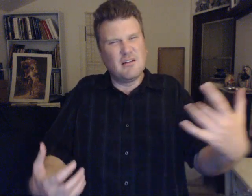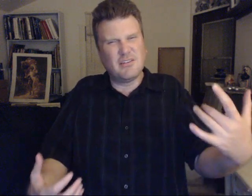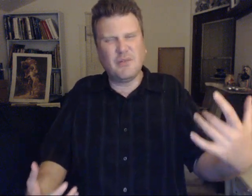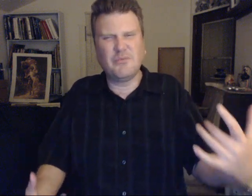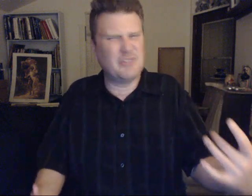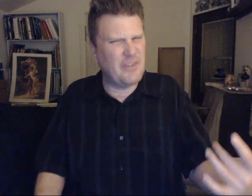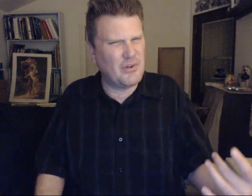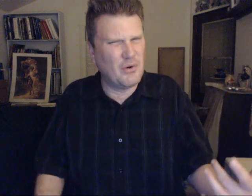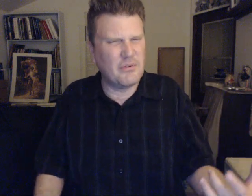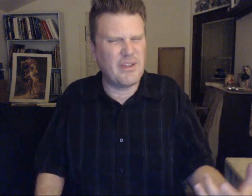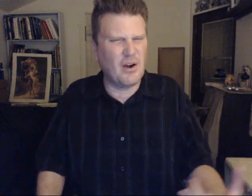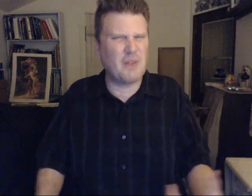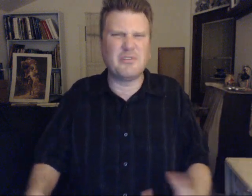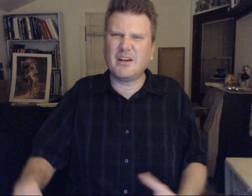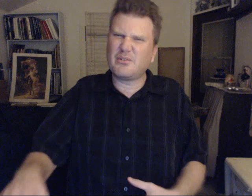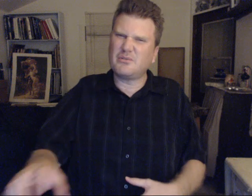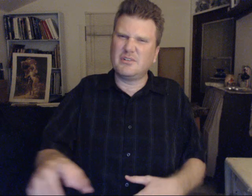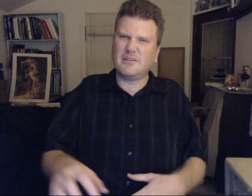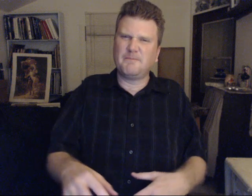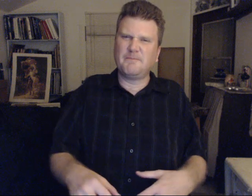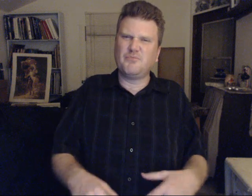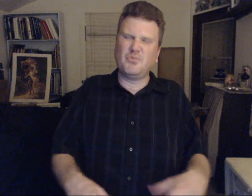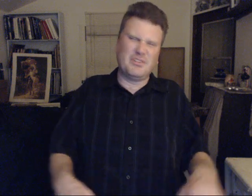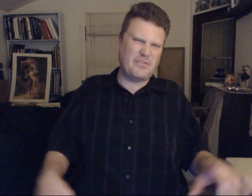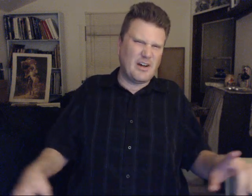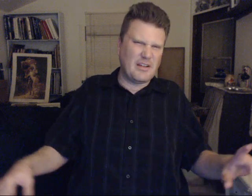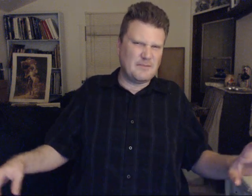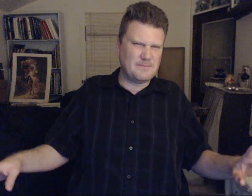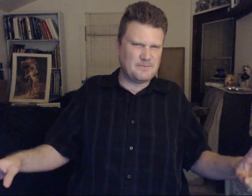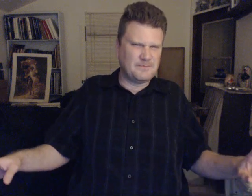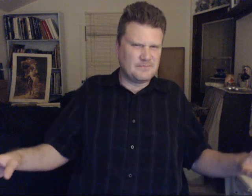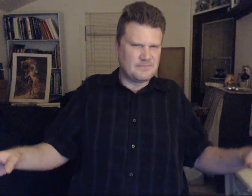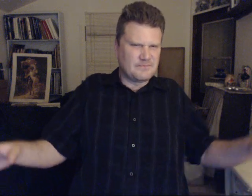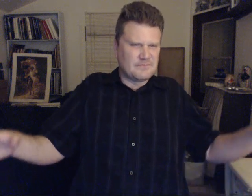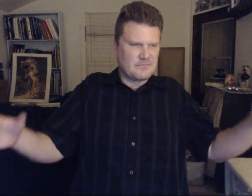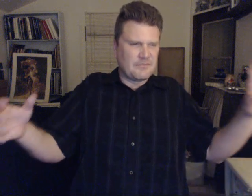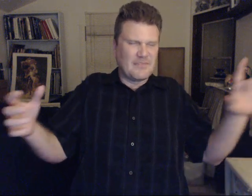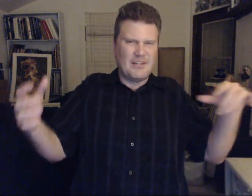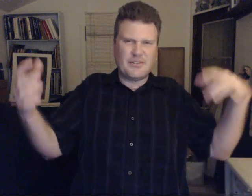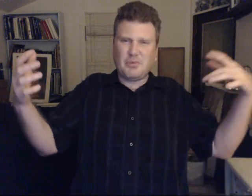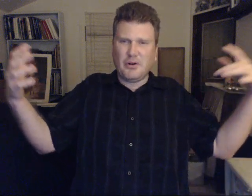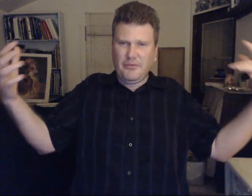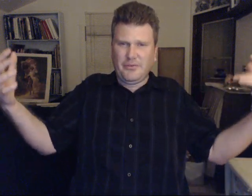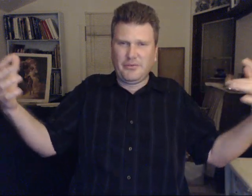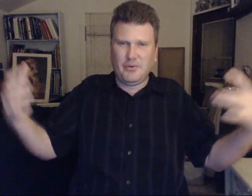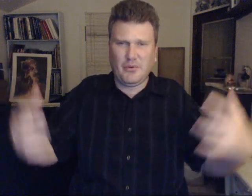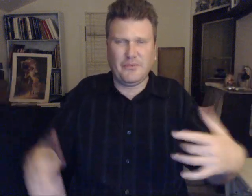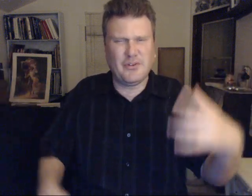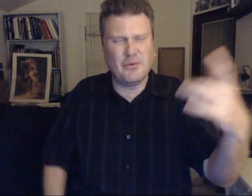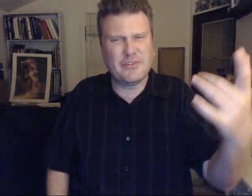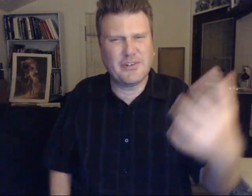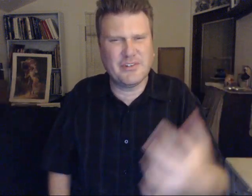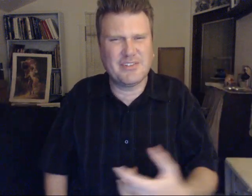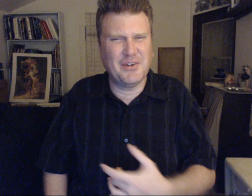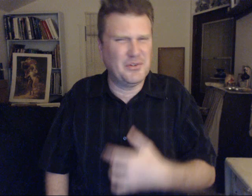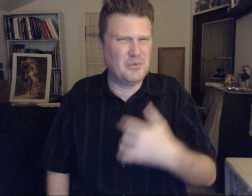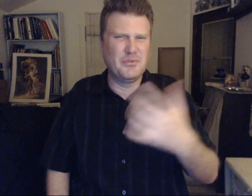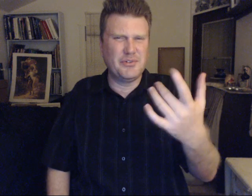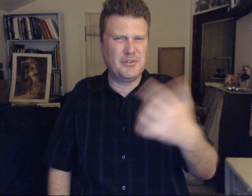Some believe they know who they are. But not truly. Which is fine. This is part of your soul growth. And no one is here to tell you. Who you should